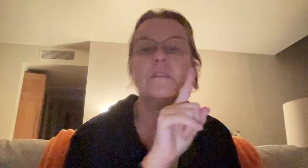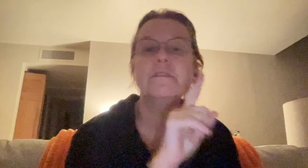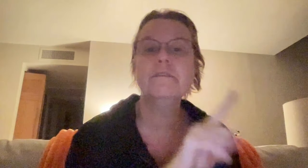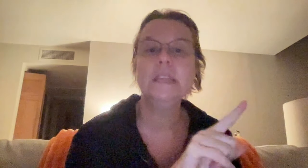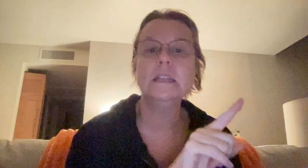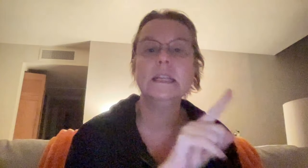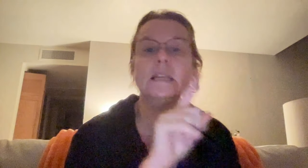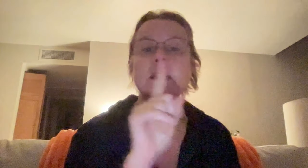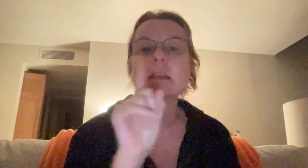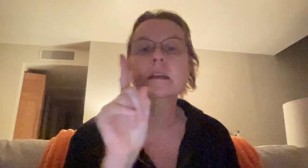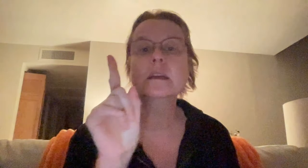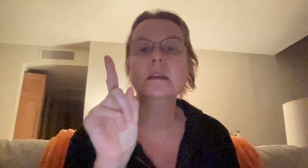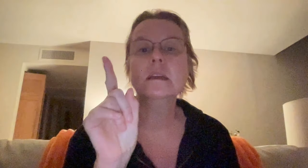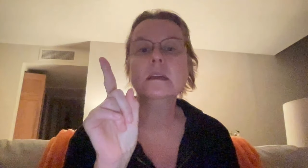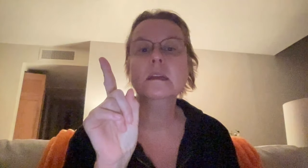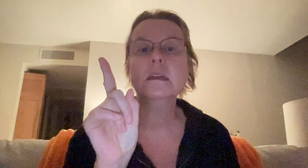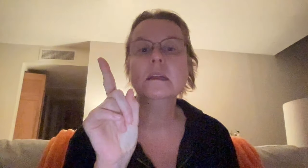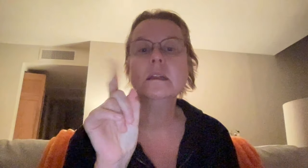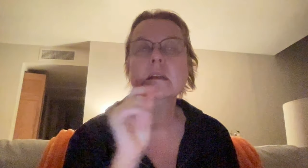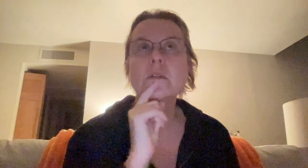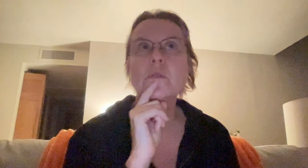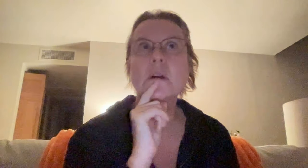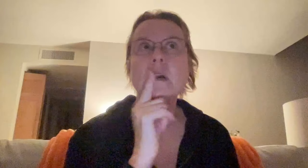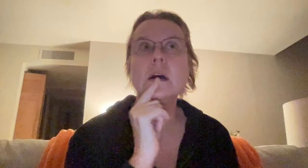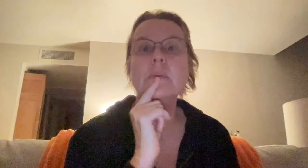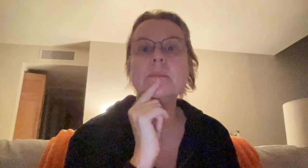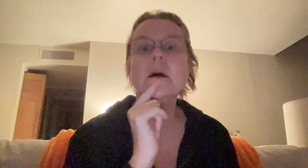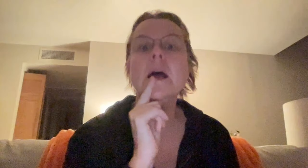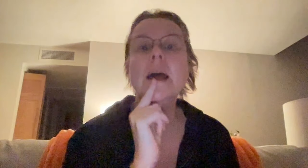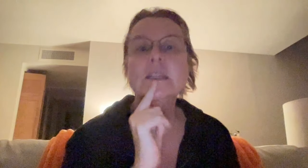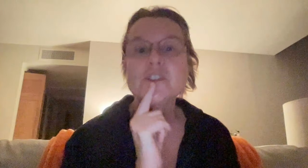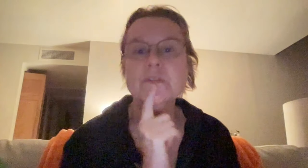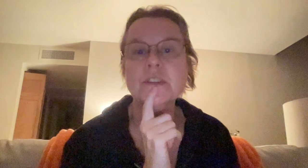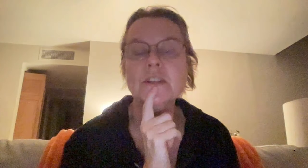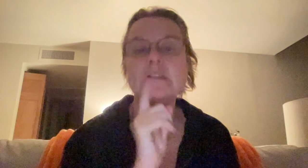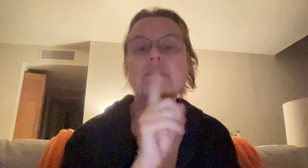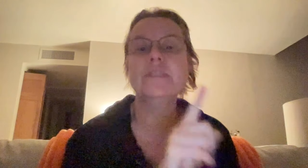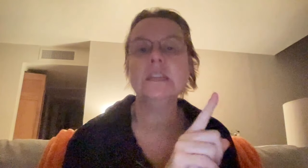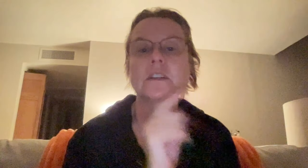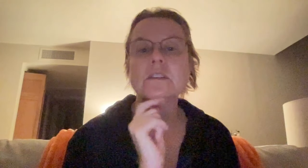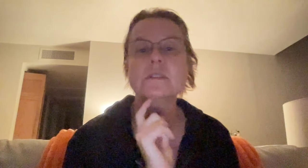feeling, who are extroverted feelers,